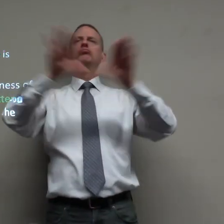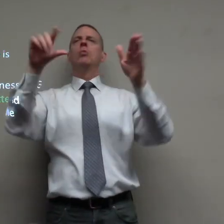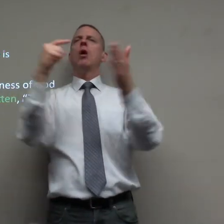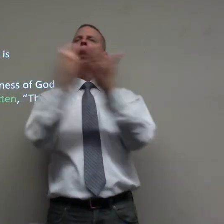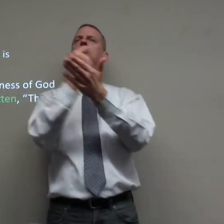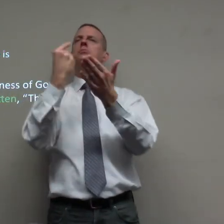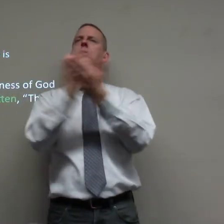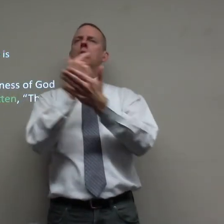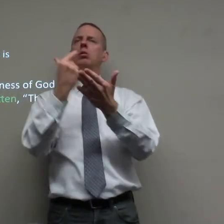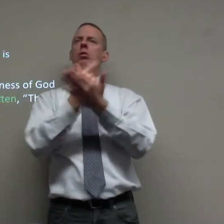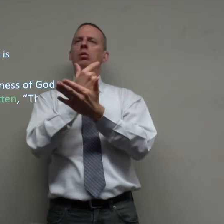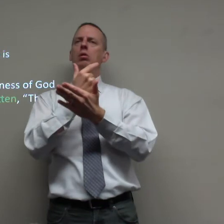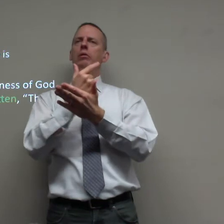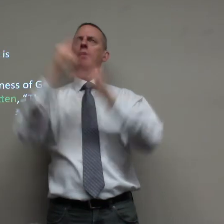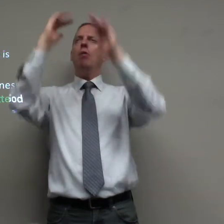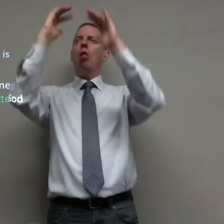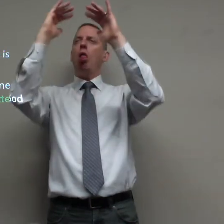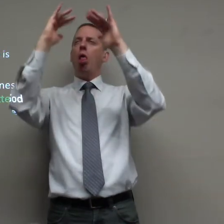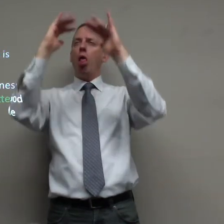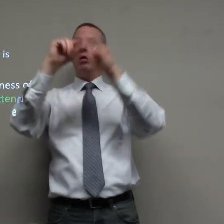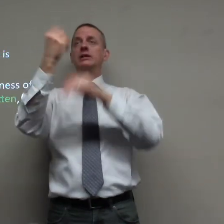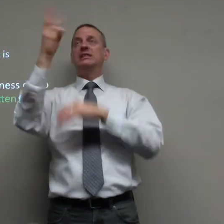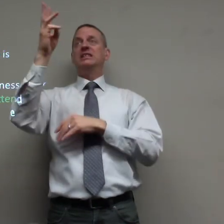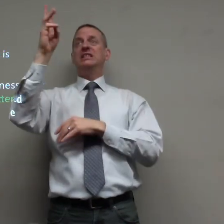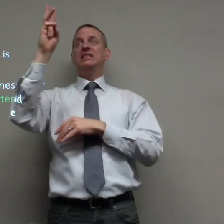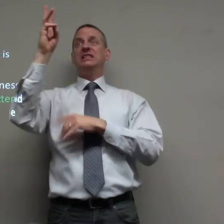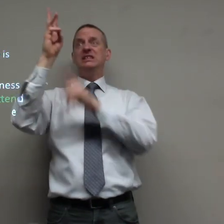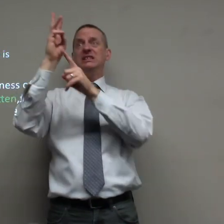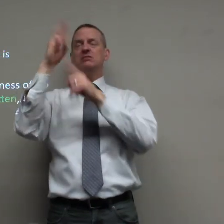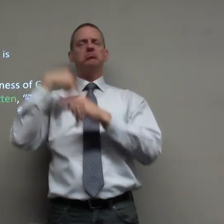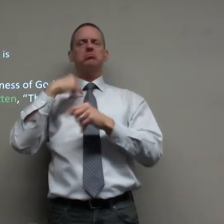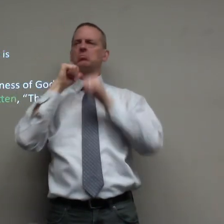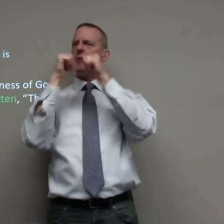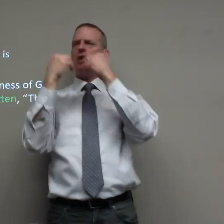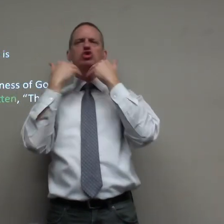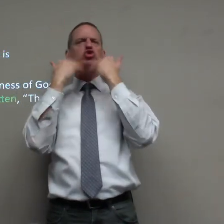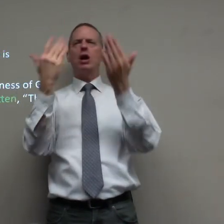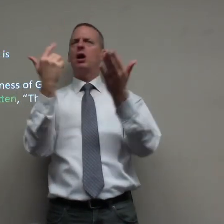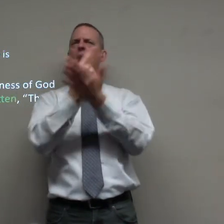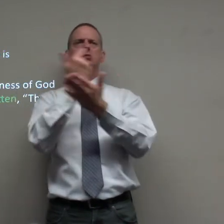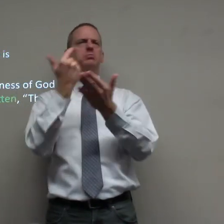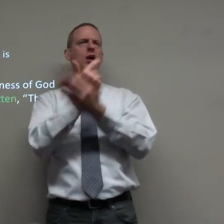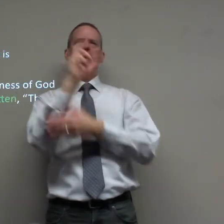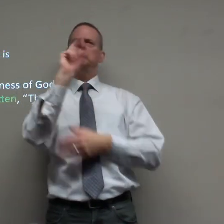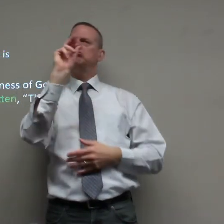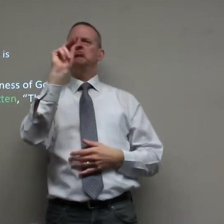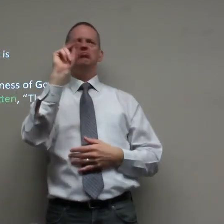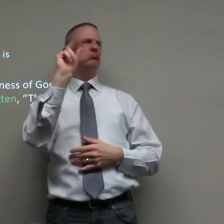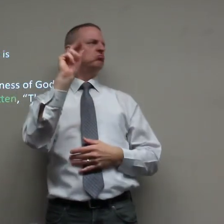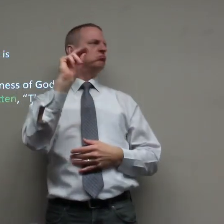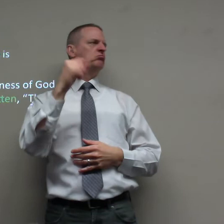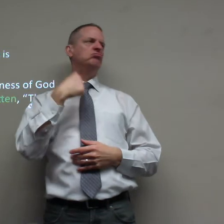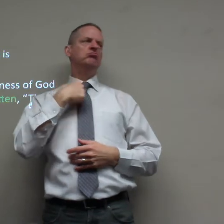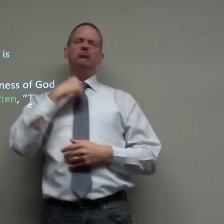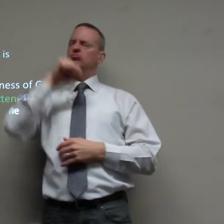to spread the gospel then in 16 he says there's no shame in the gospel